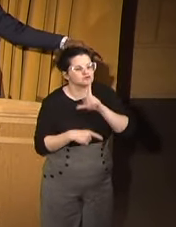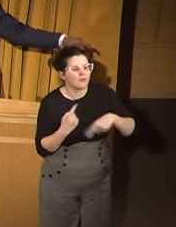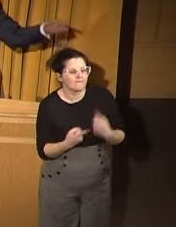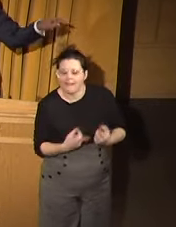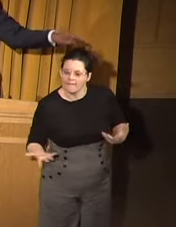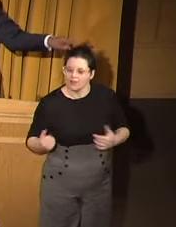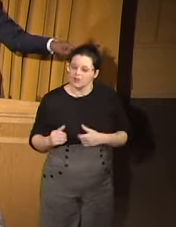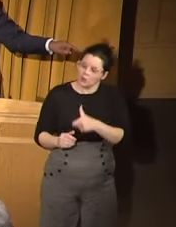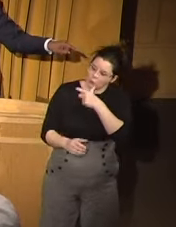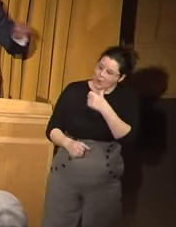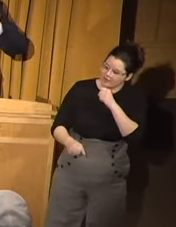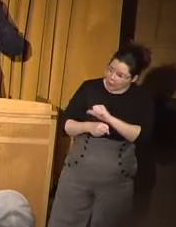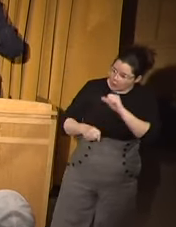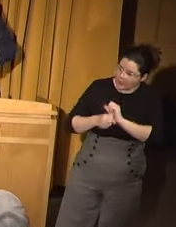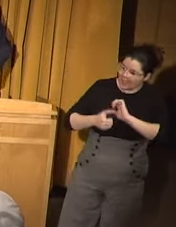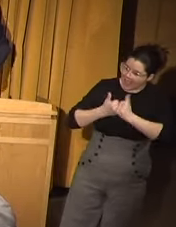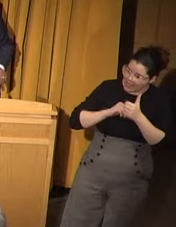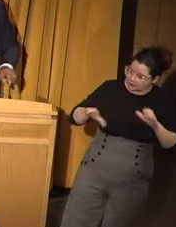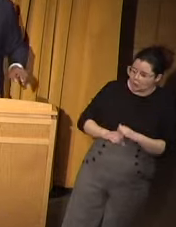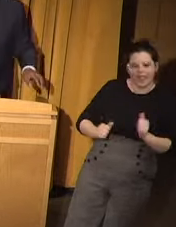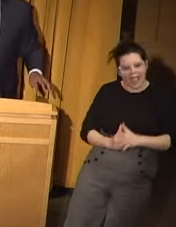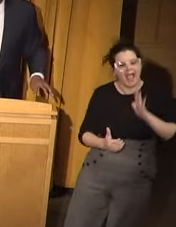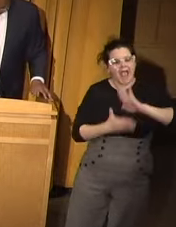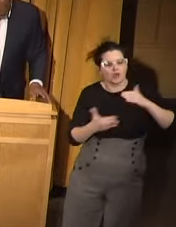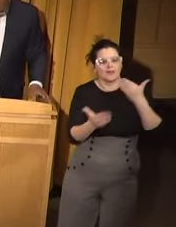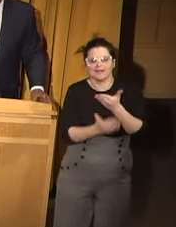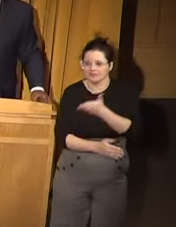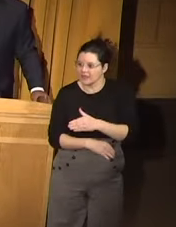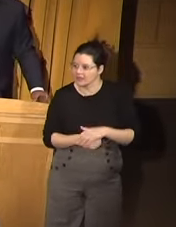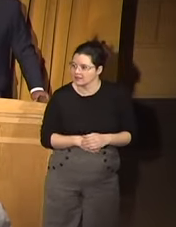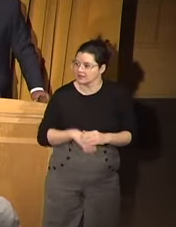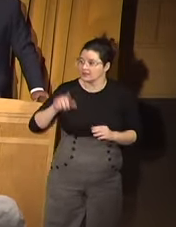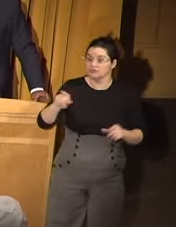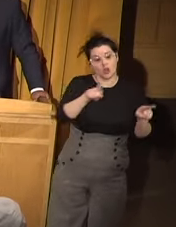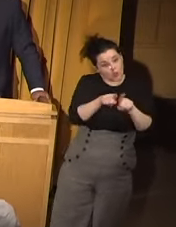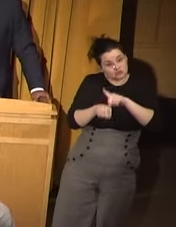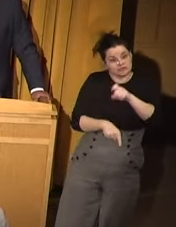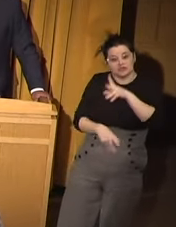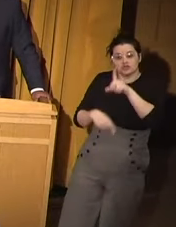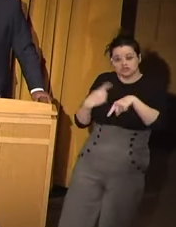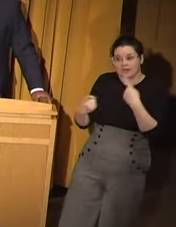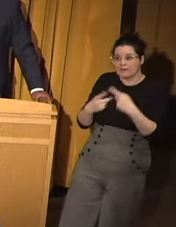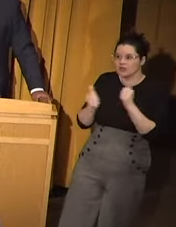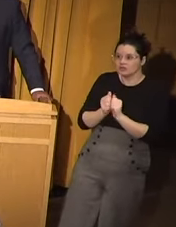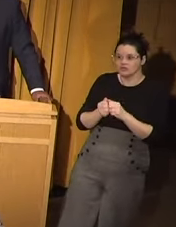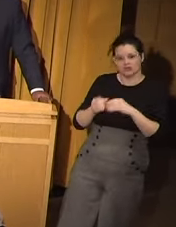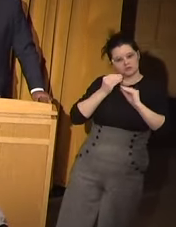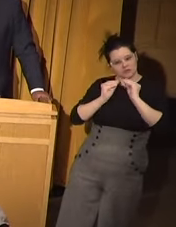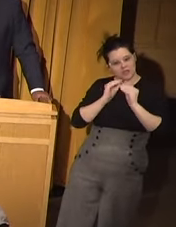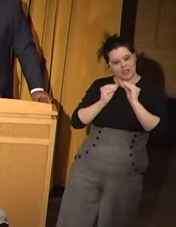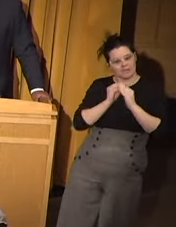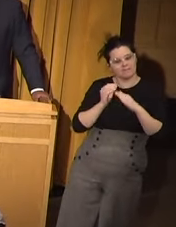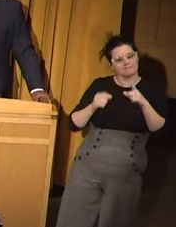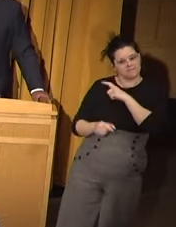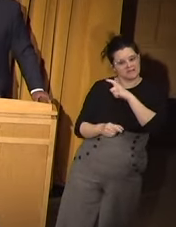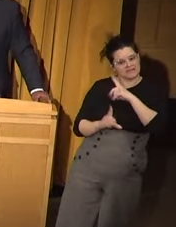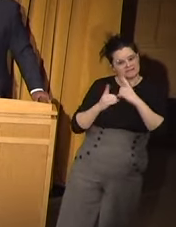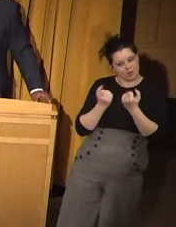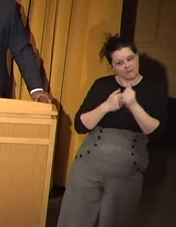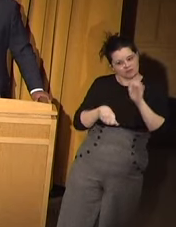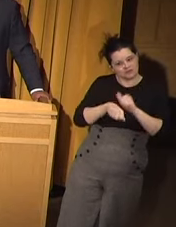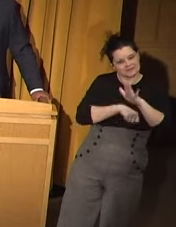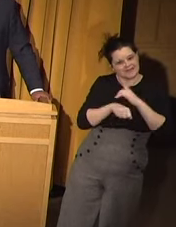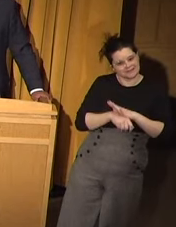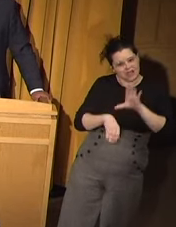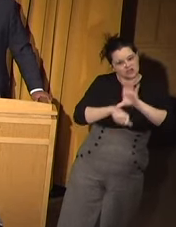working with and how do they do it? So we'll get to it. Yes. All right. talk about some poor crimes from his department. And you all said,